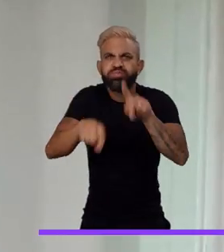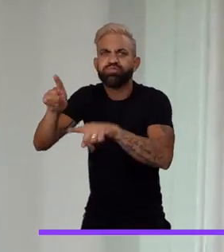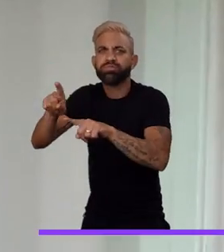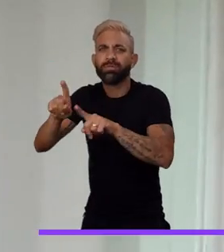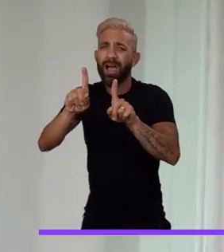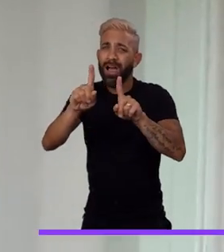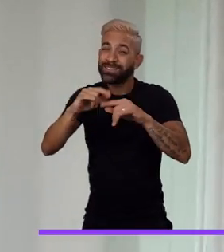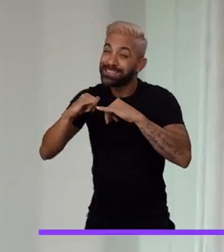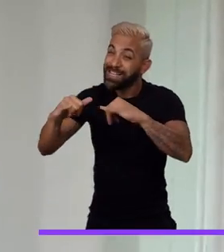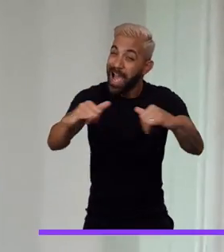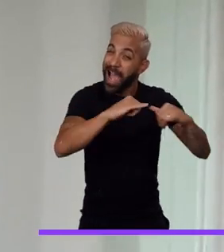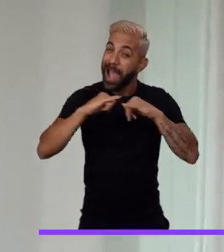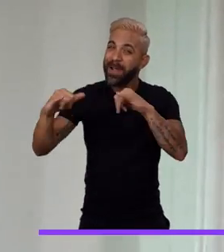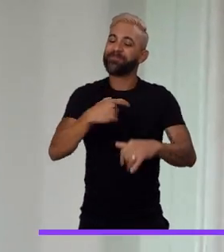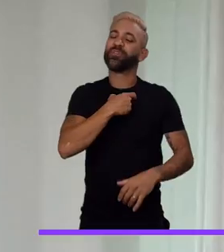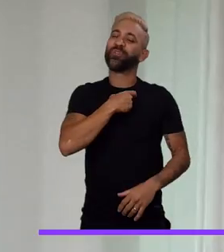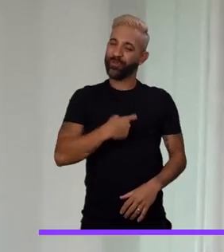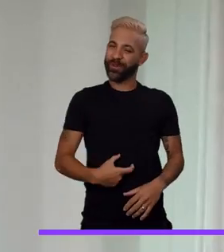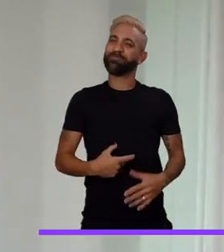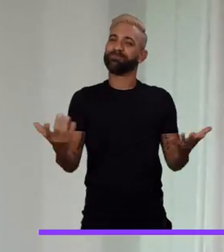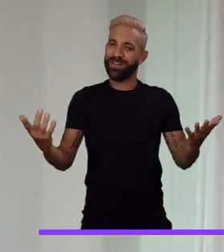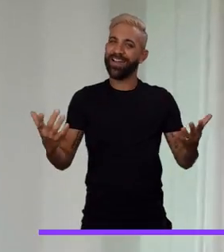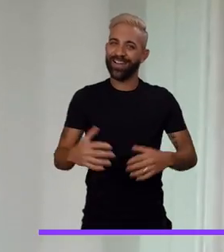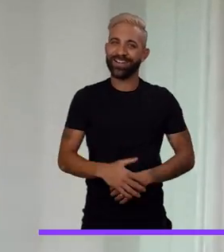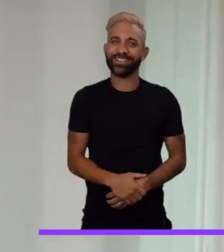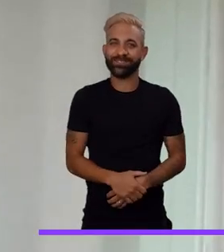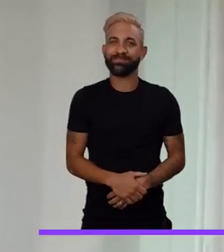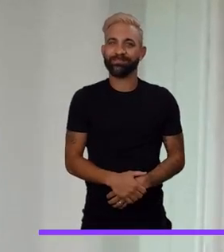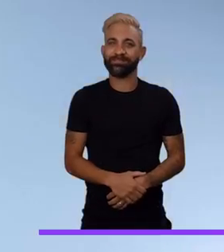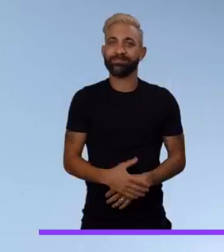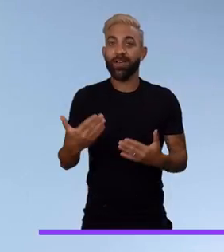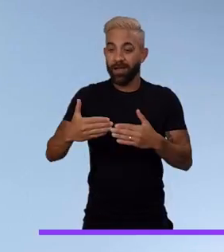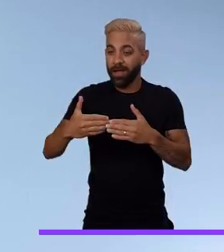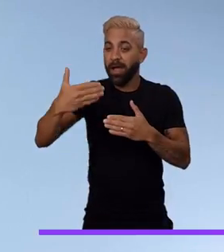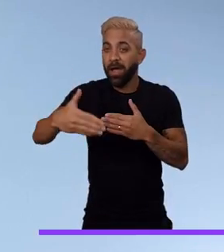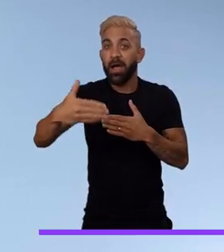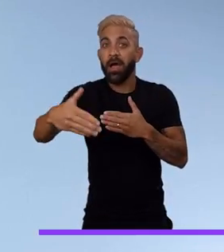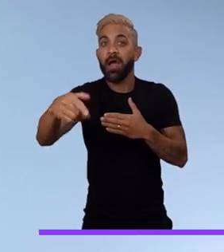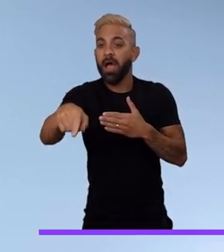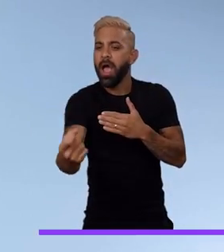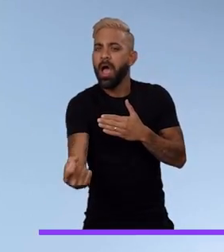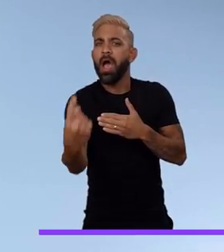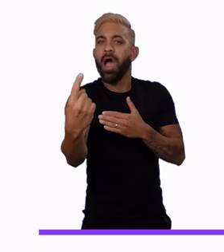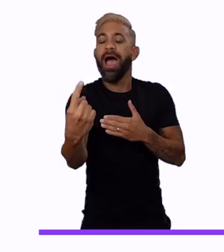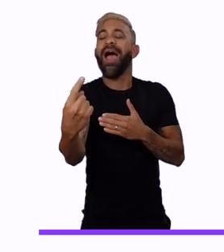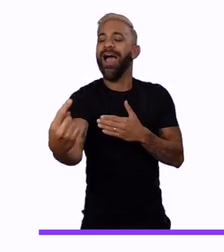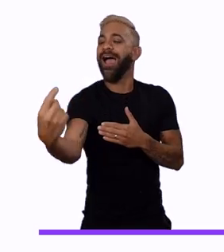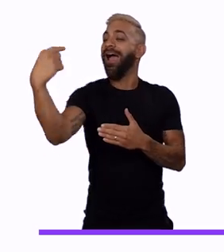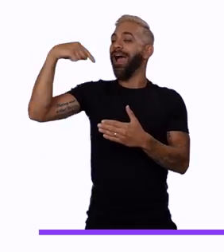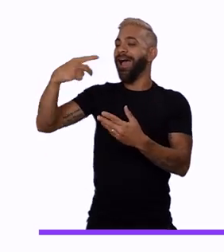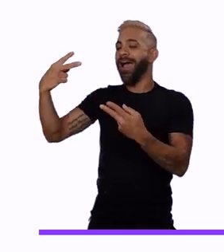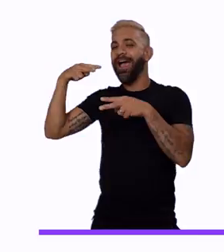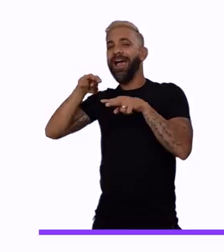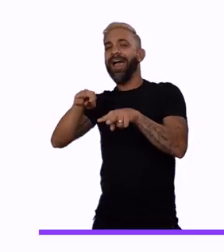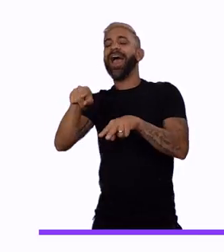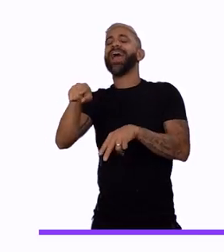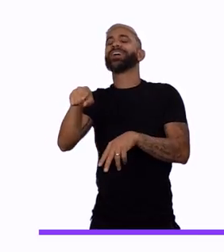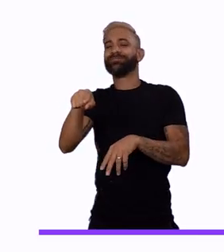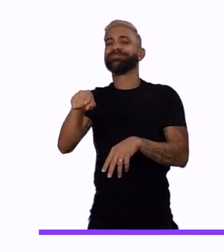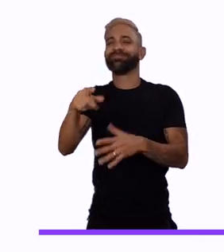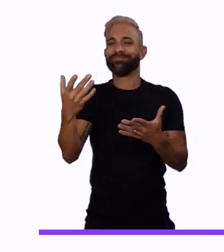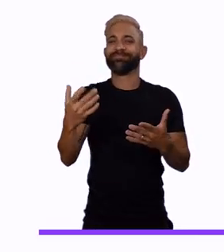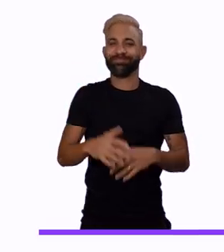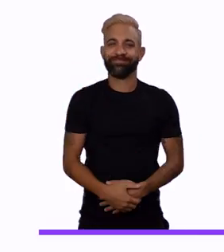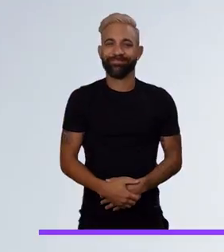different from ourselves and see only our shared humanity. Because when that day comes. We will look back on this